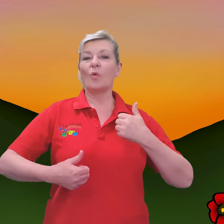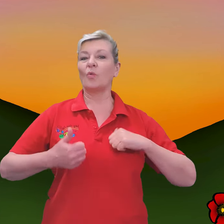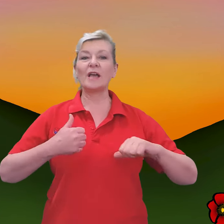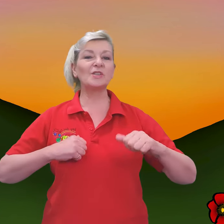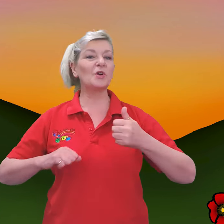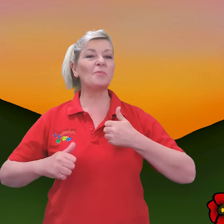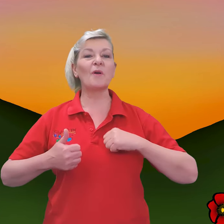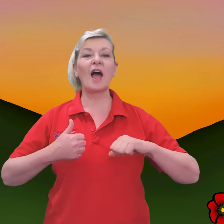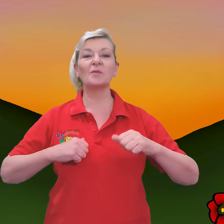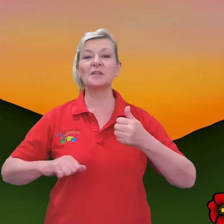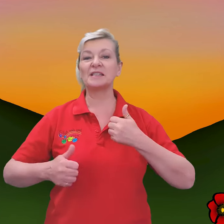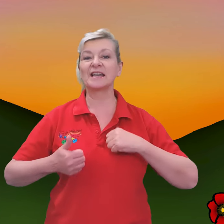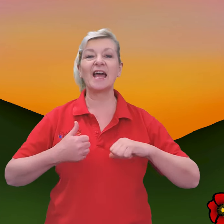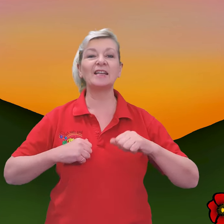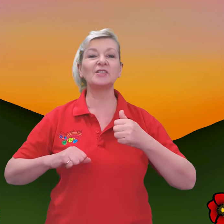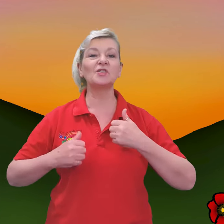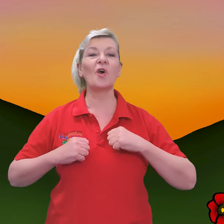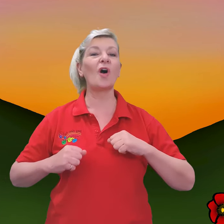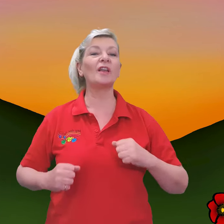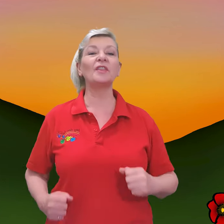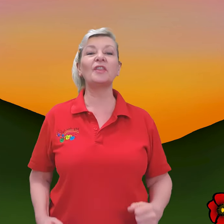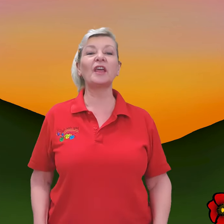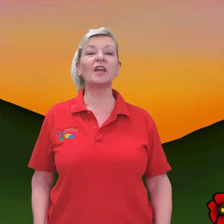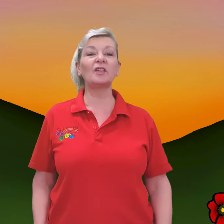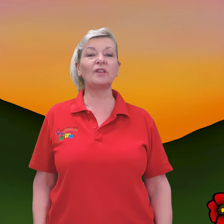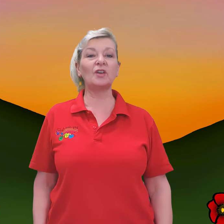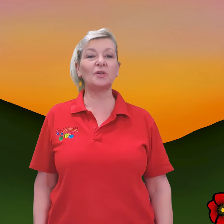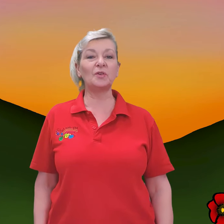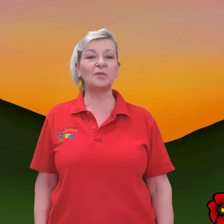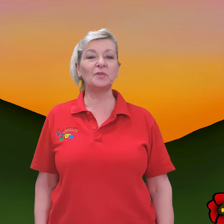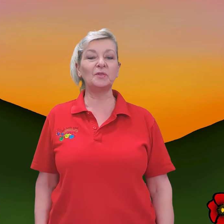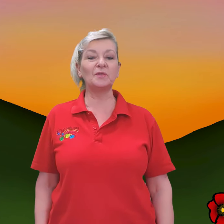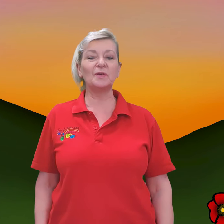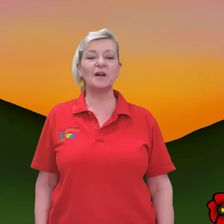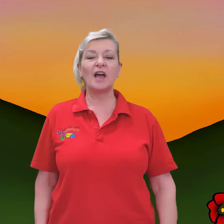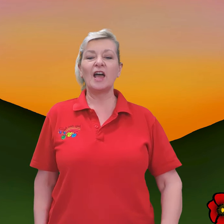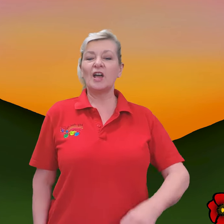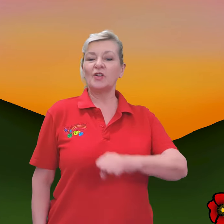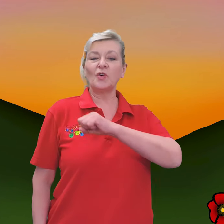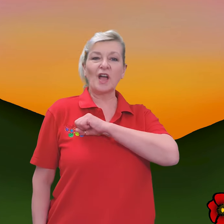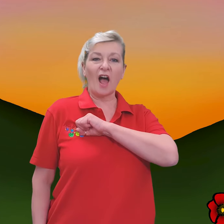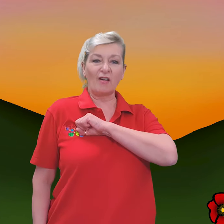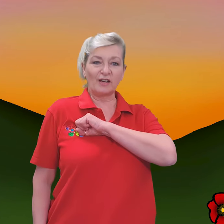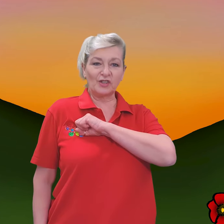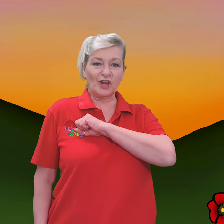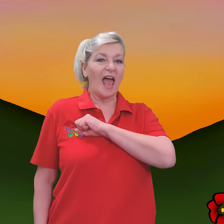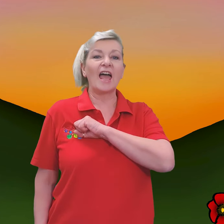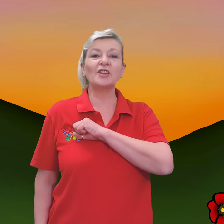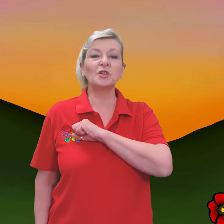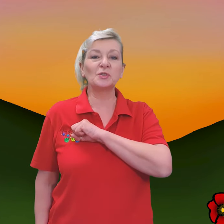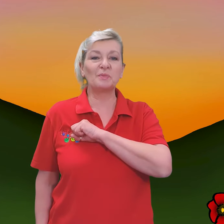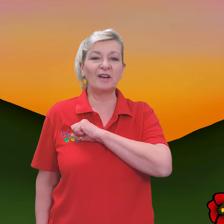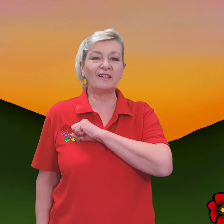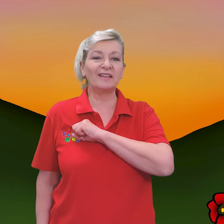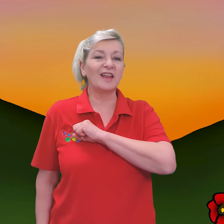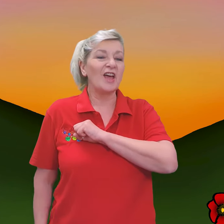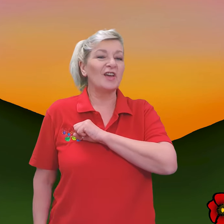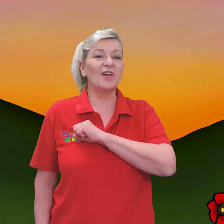We're so proud we're standing tall and think of you, your courage and your spirit, your